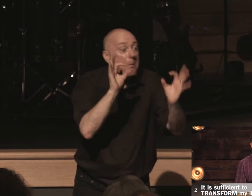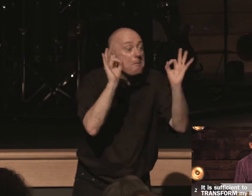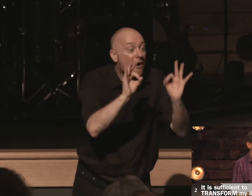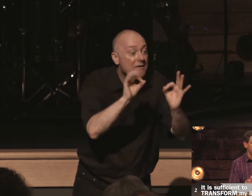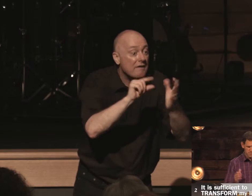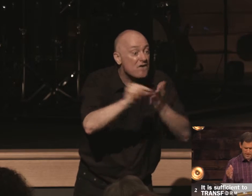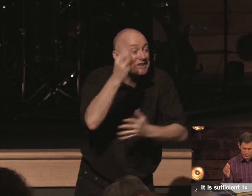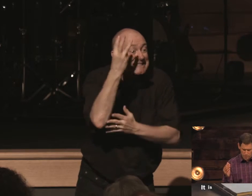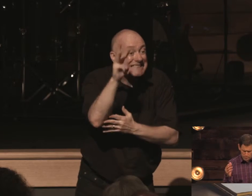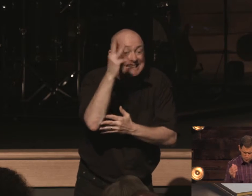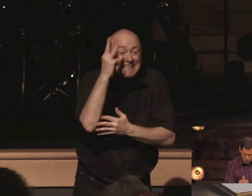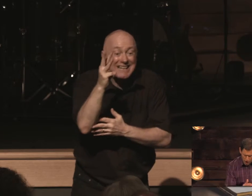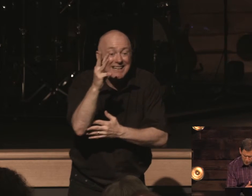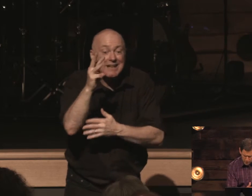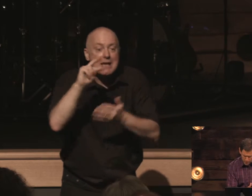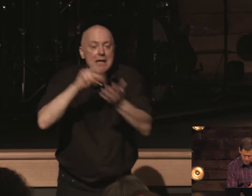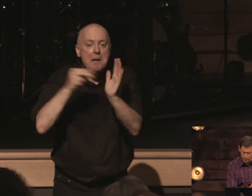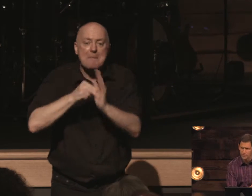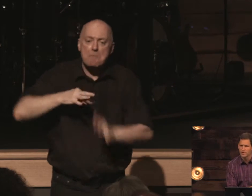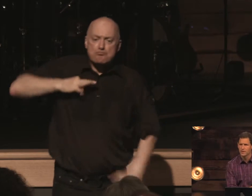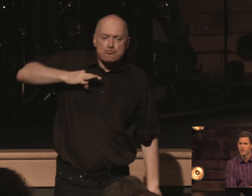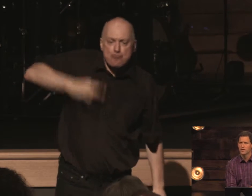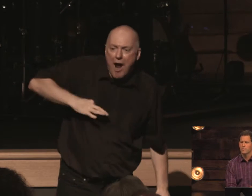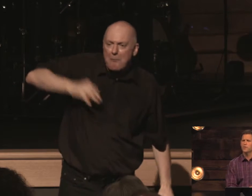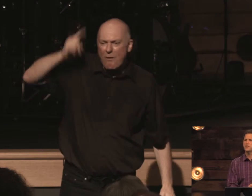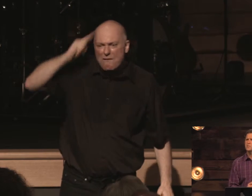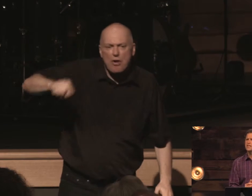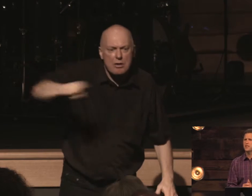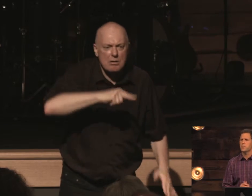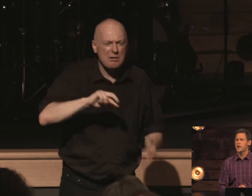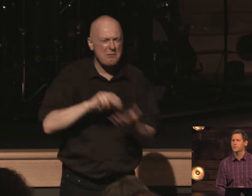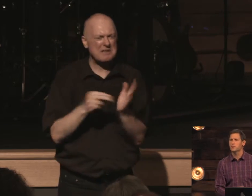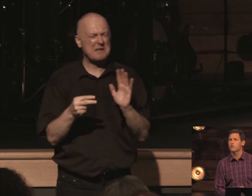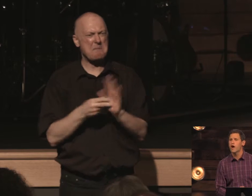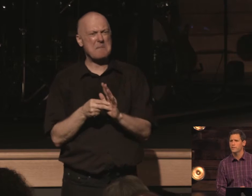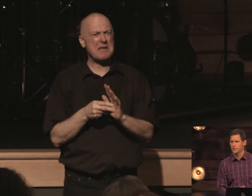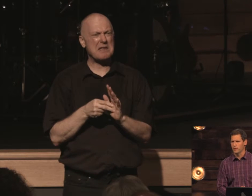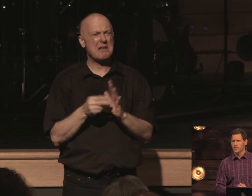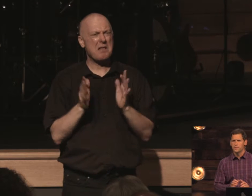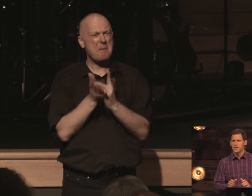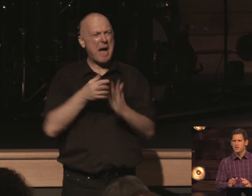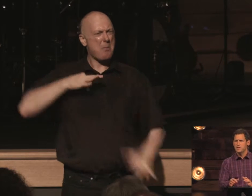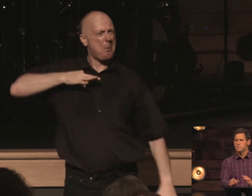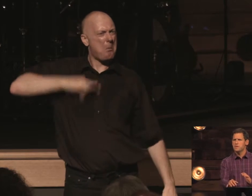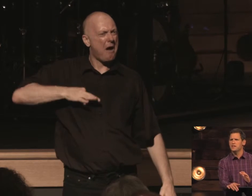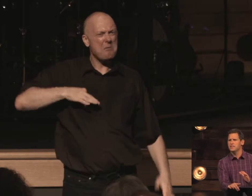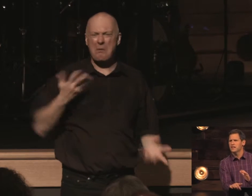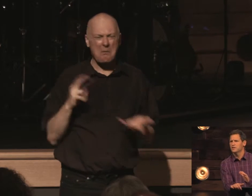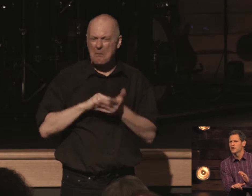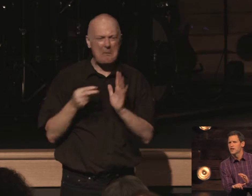16 it's profitable but what does it mean that the bible is profitable it means that it's